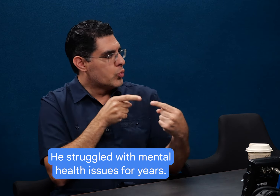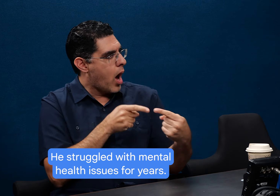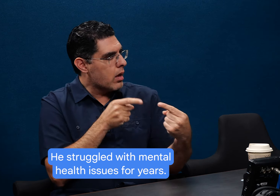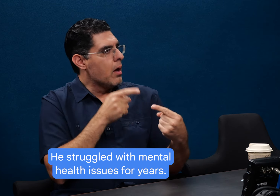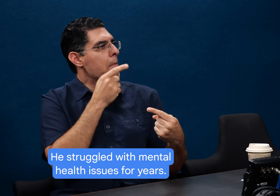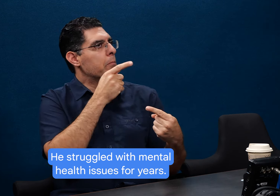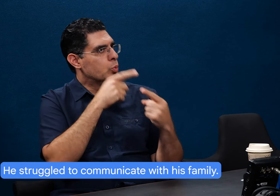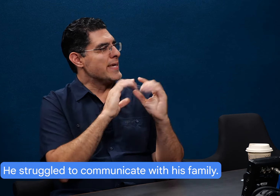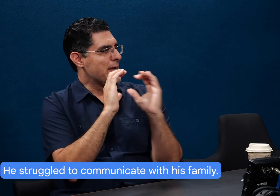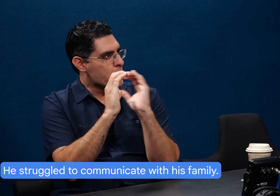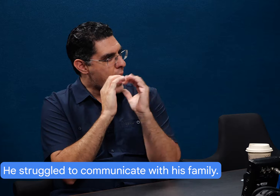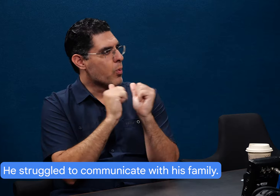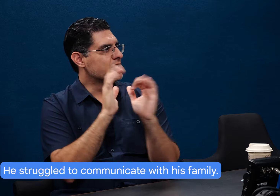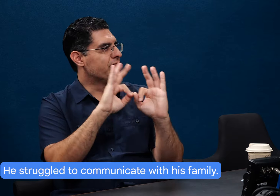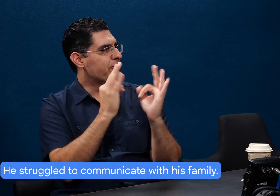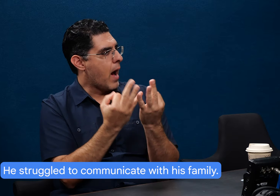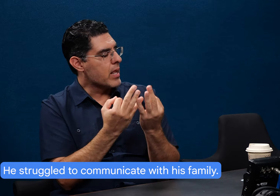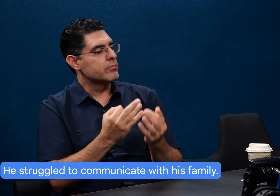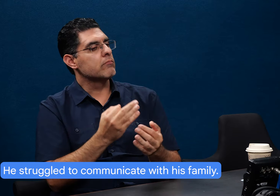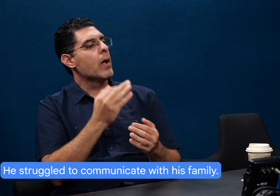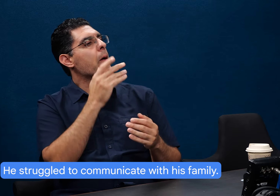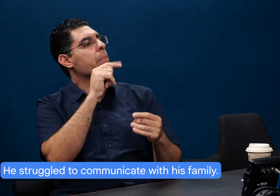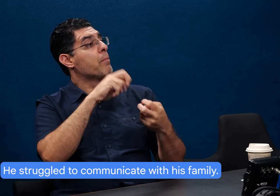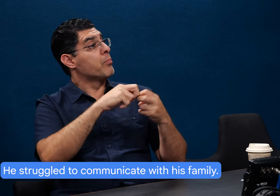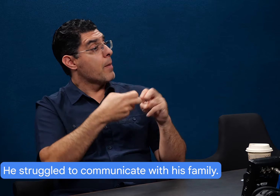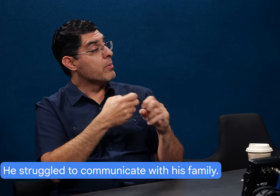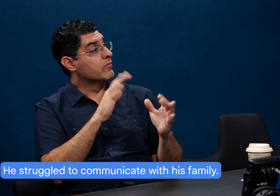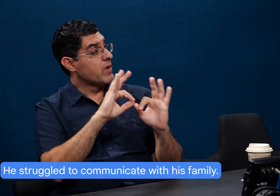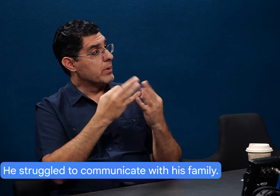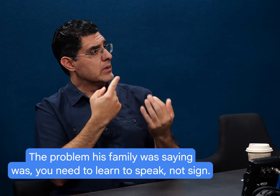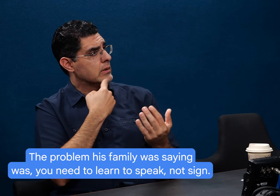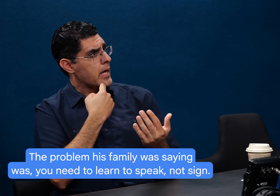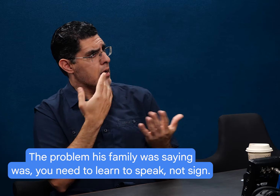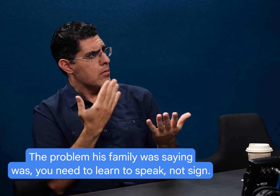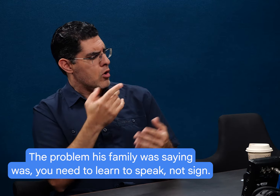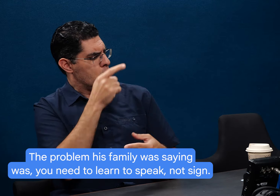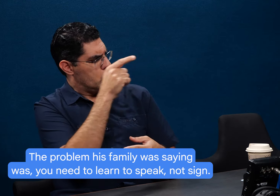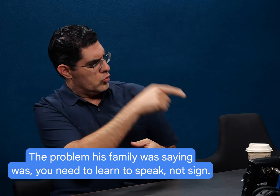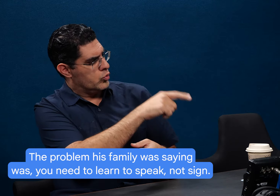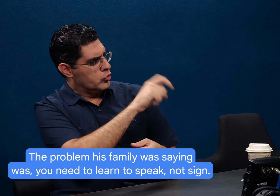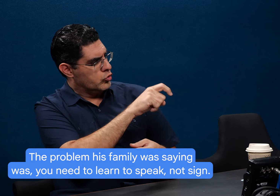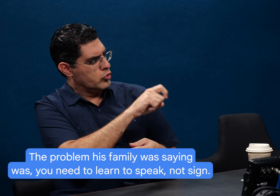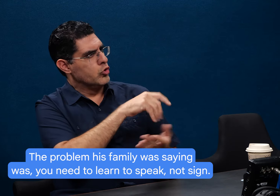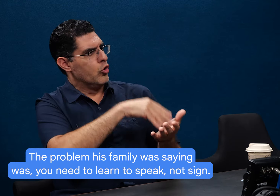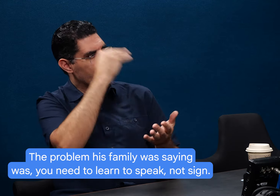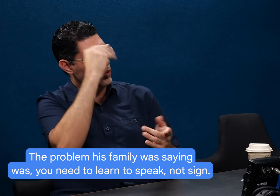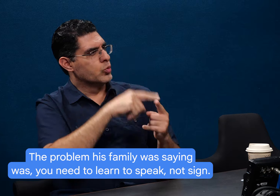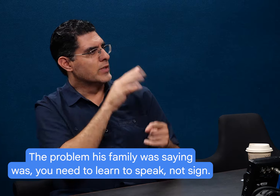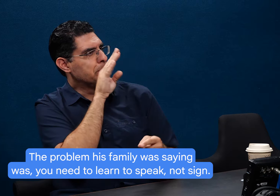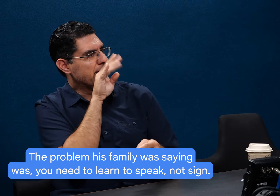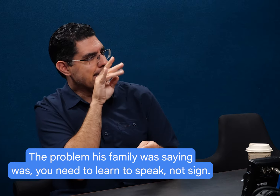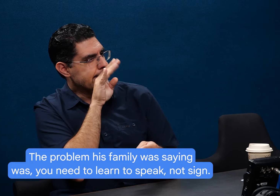years. He struggled to communicate with his family. The problem, his family was saying, was